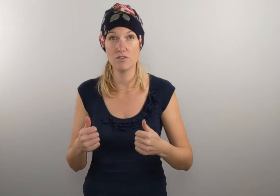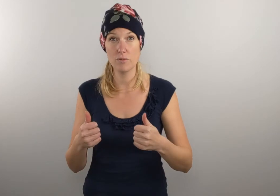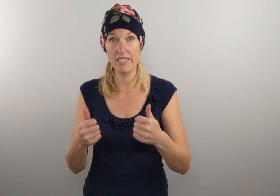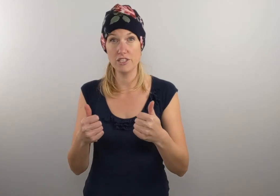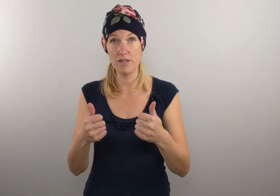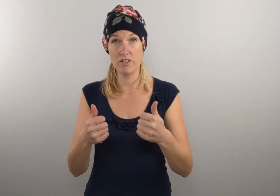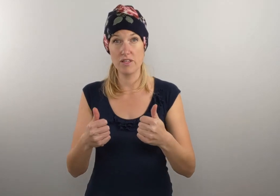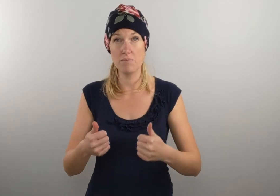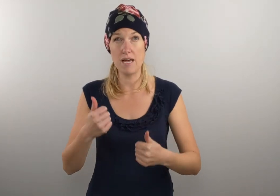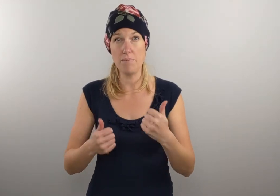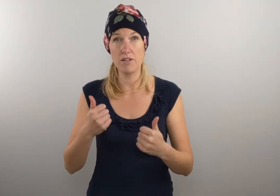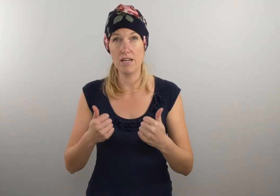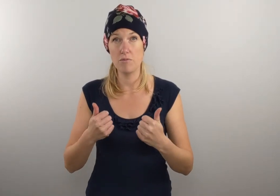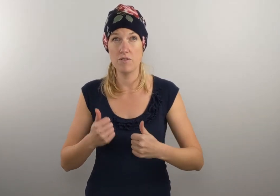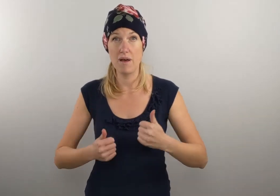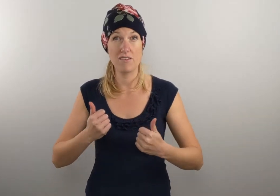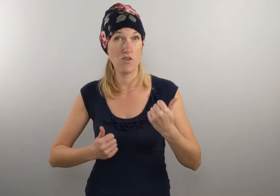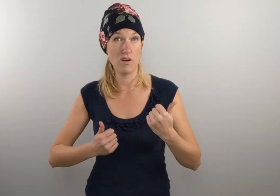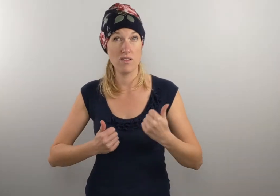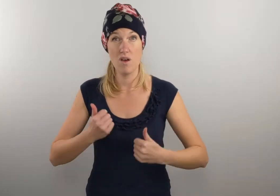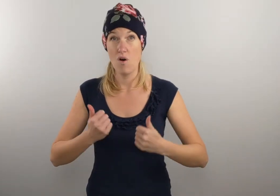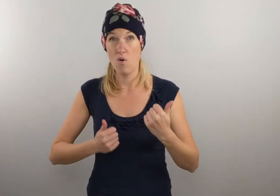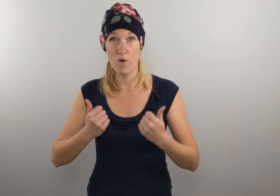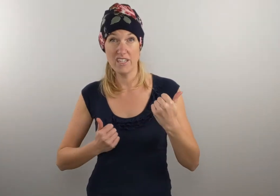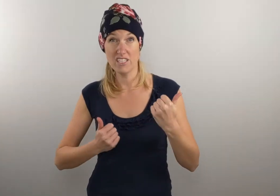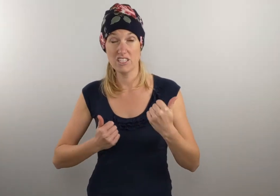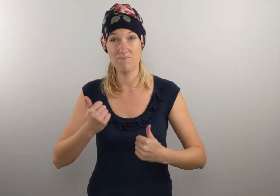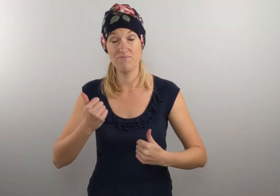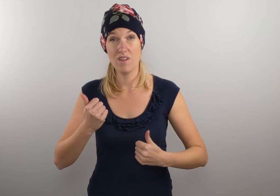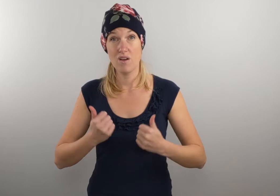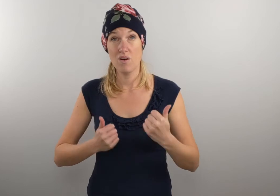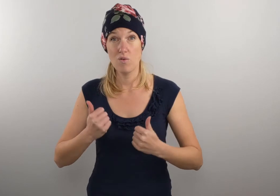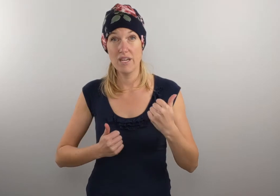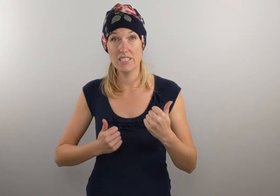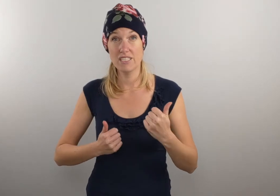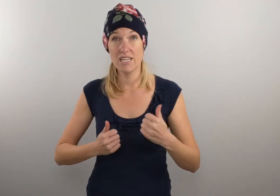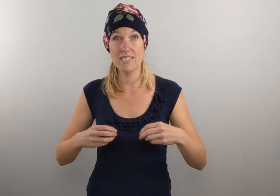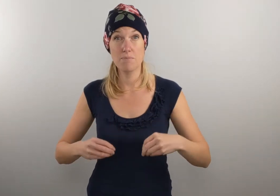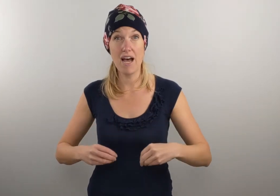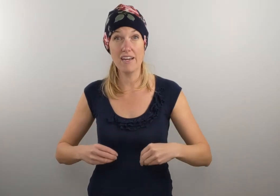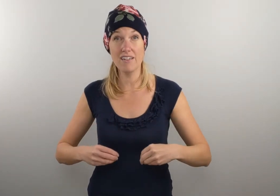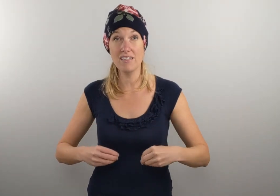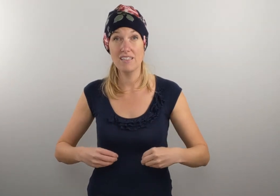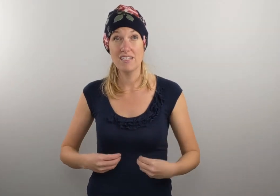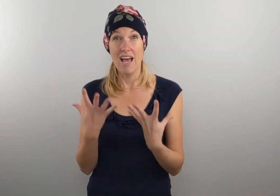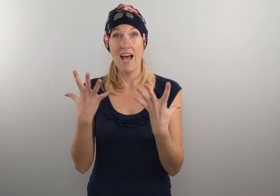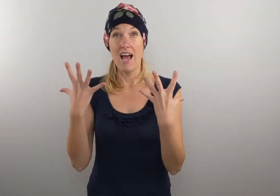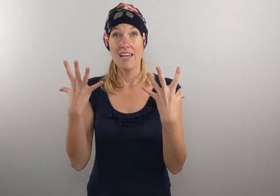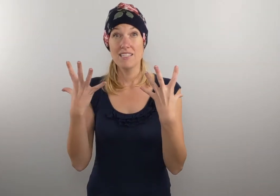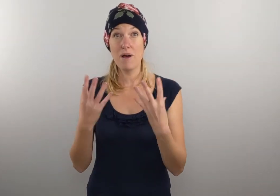for which you have your thumbs up and you kind of move them back and forth. Which, which inspire, inspire.